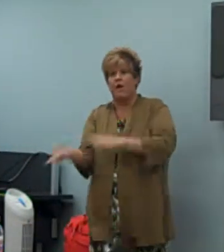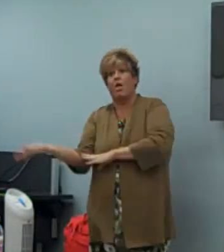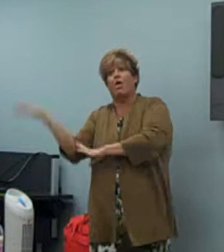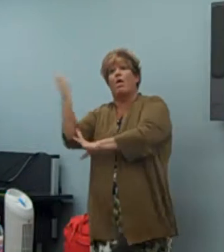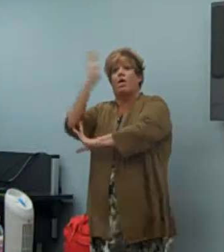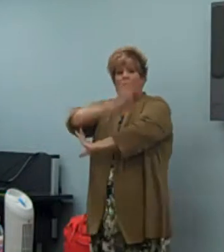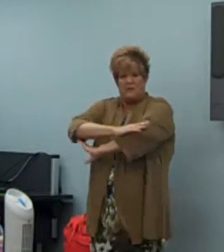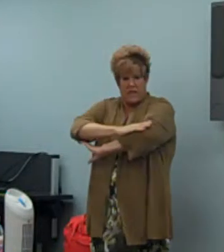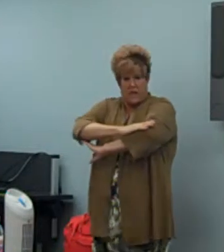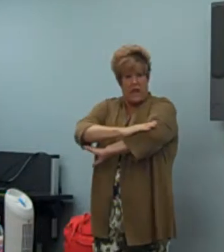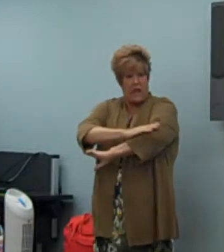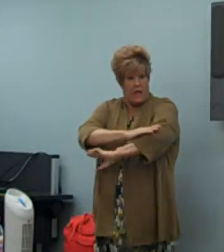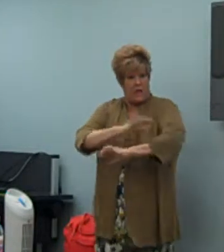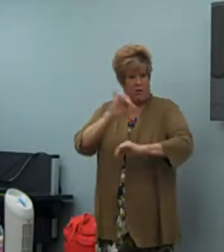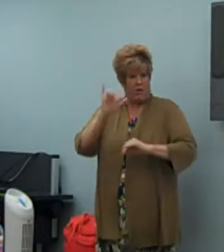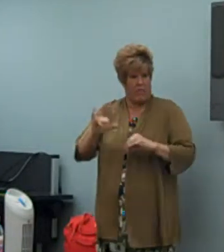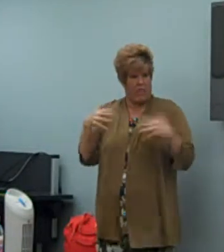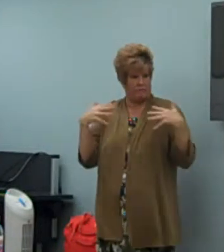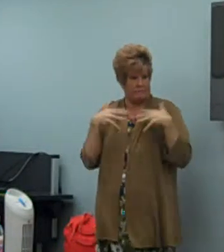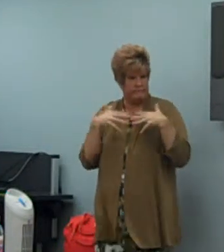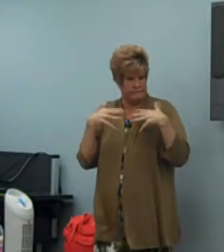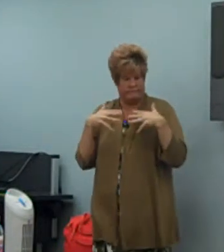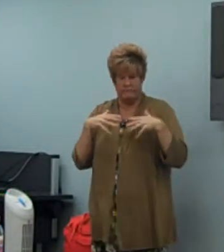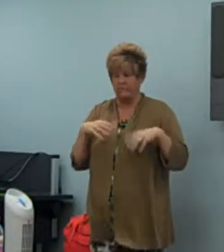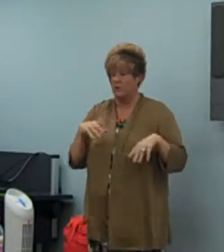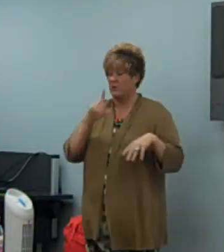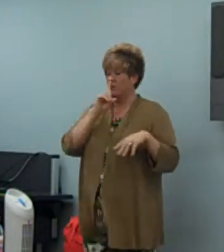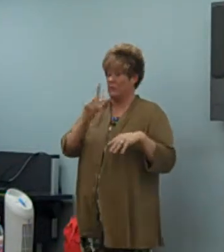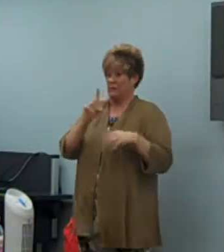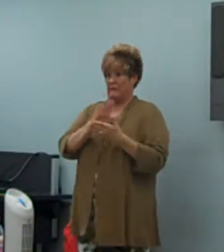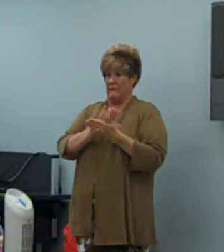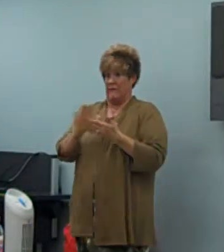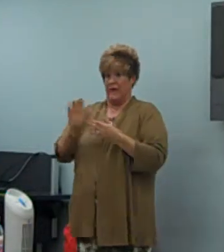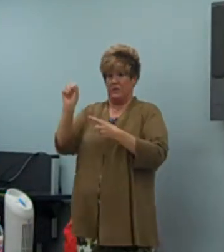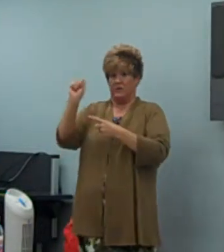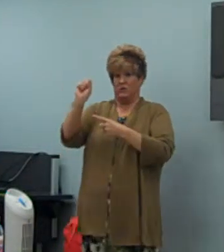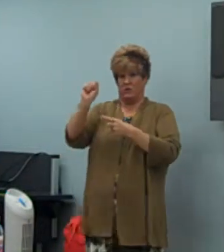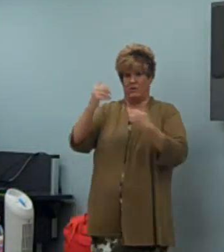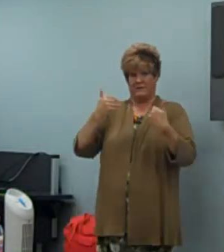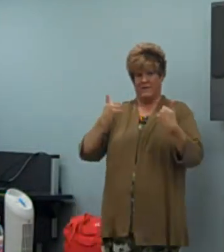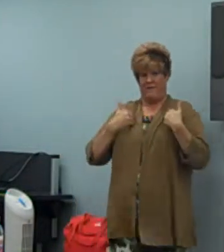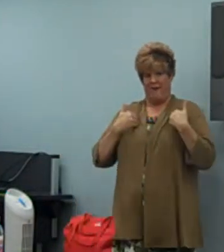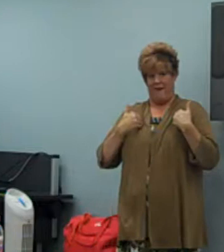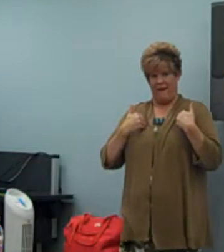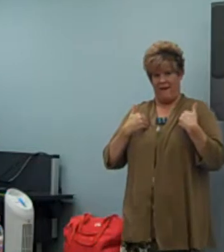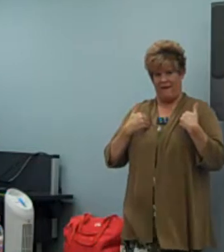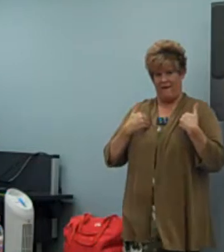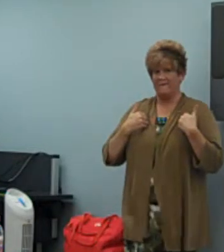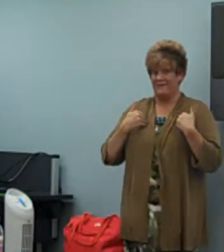And she was saying about the sitting all day, that kind of, she's afraid of that.